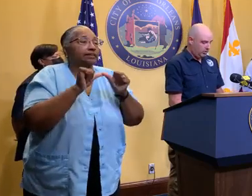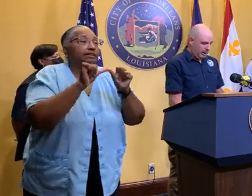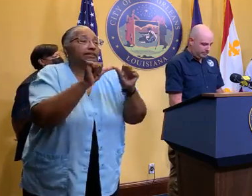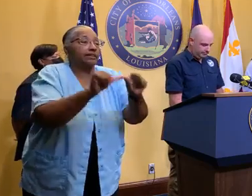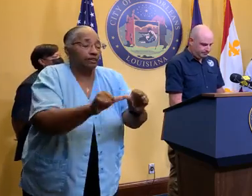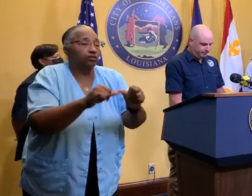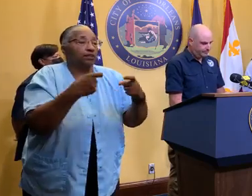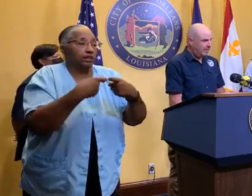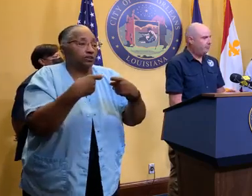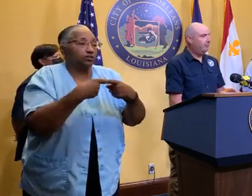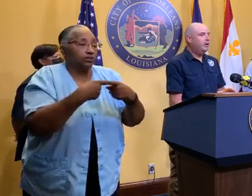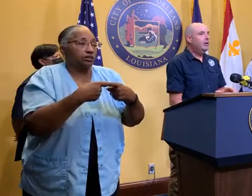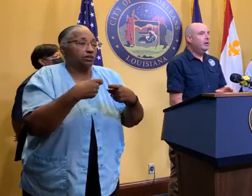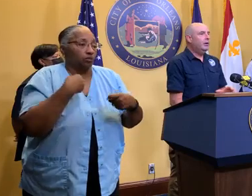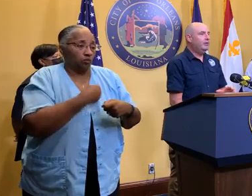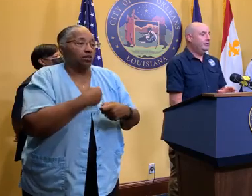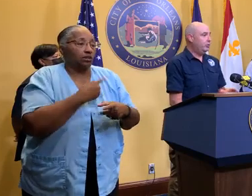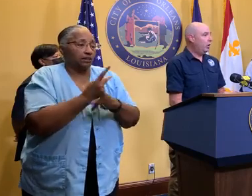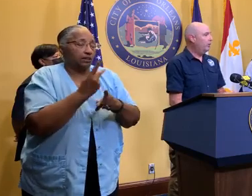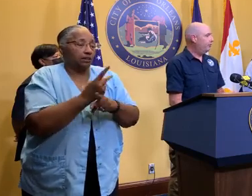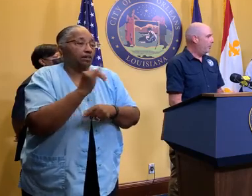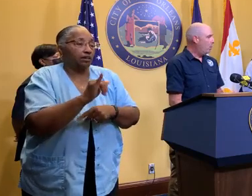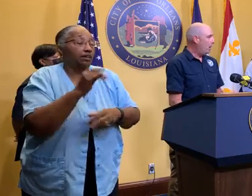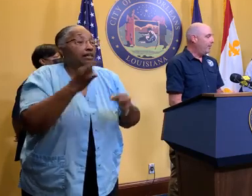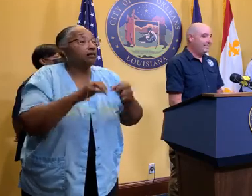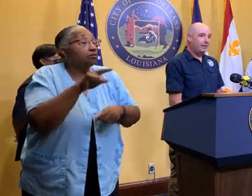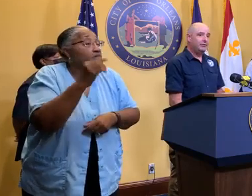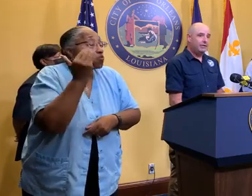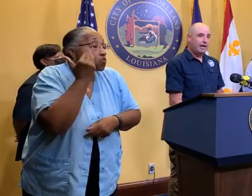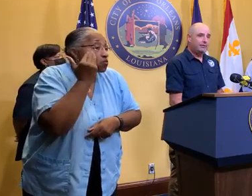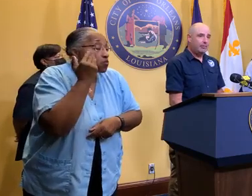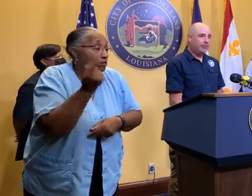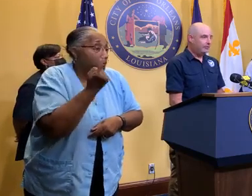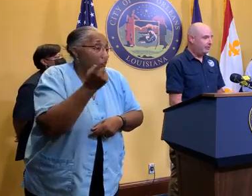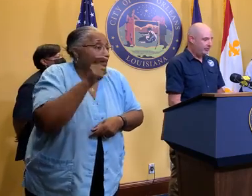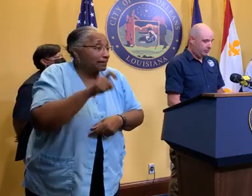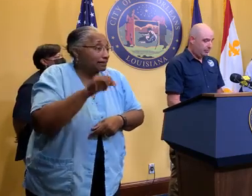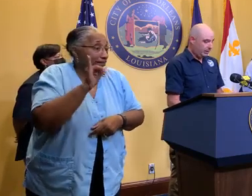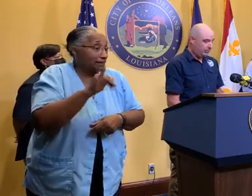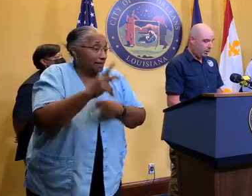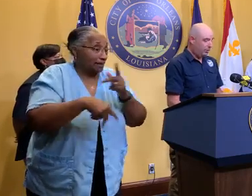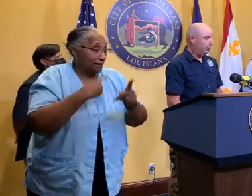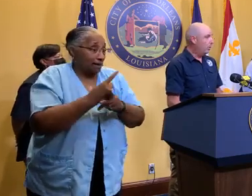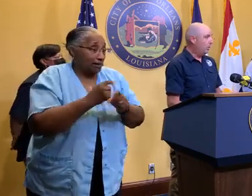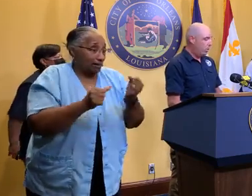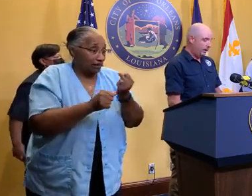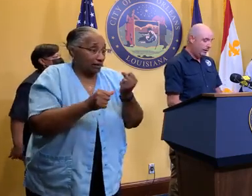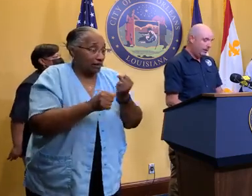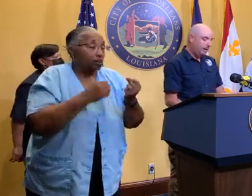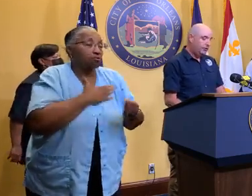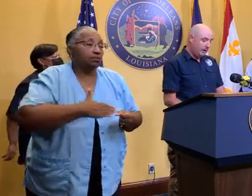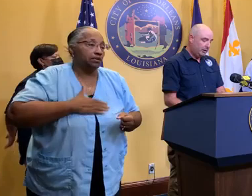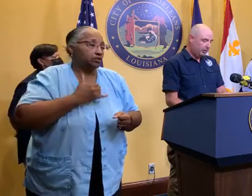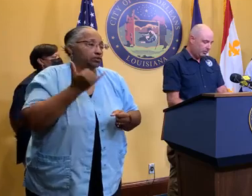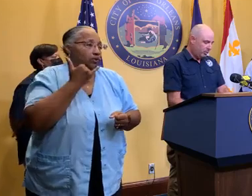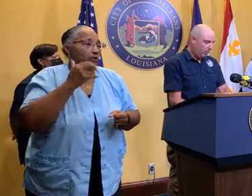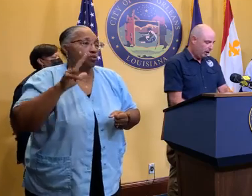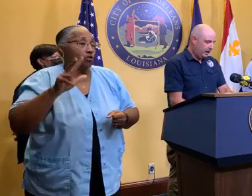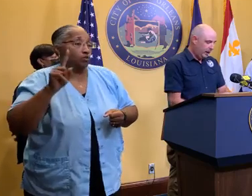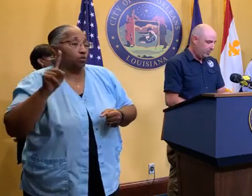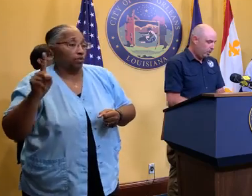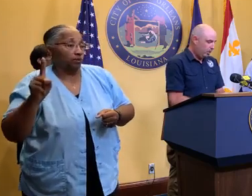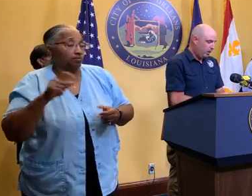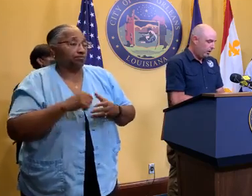we're going to do that. If you know of someone that does need that type of assistance, please call 311. Speaking of